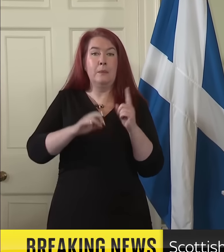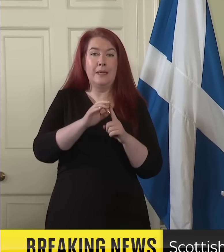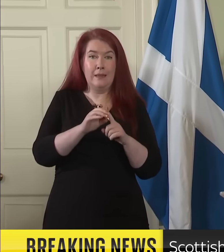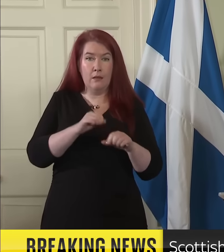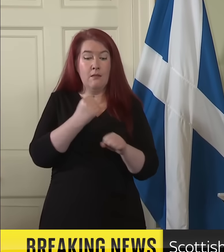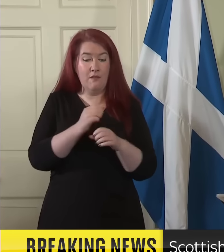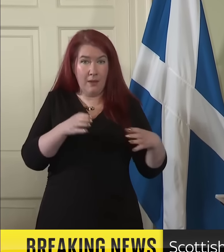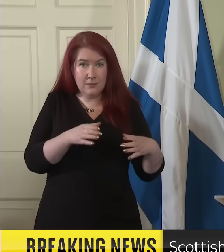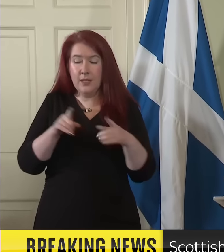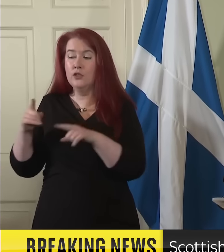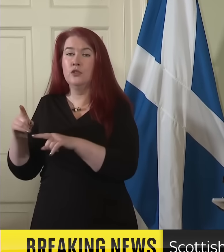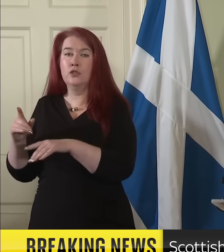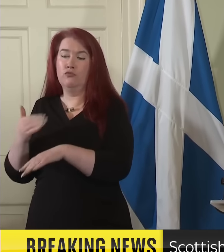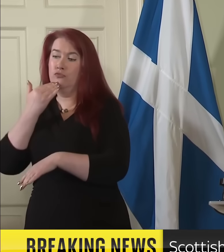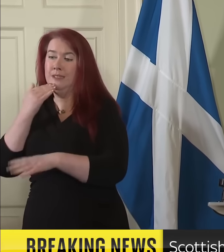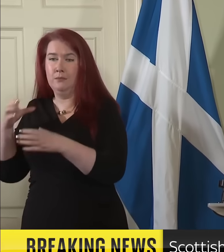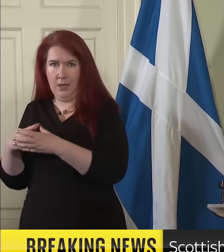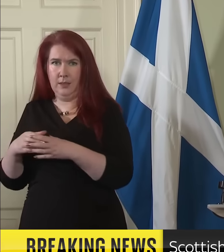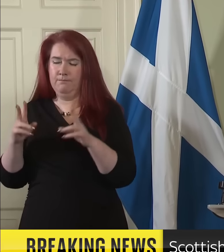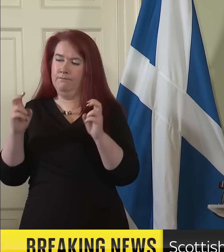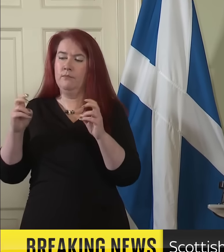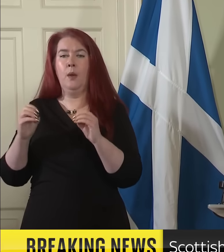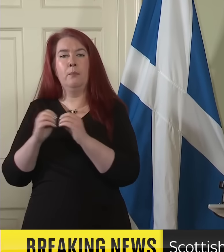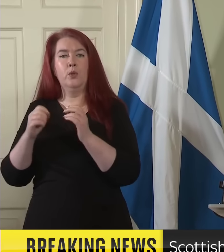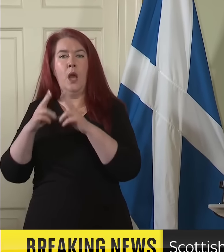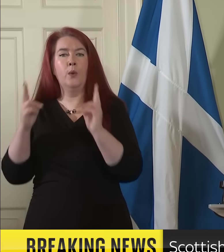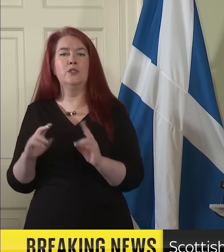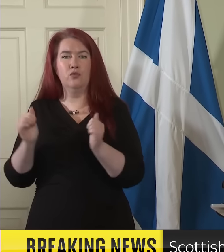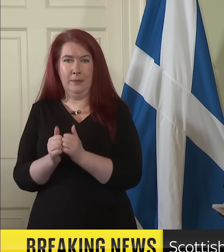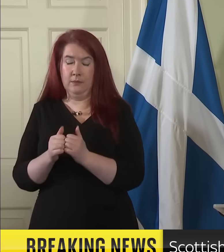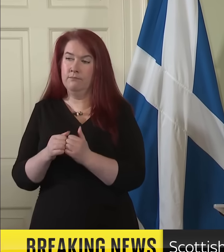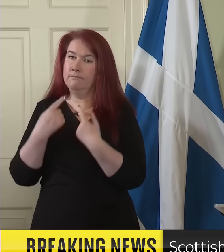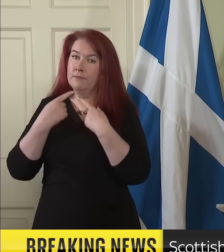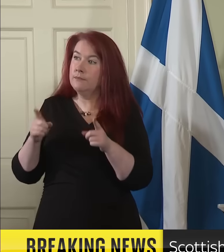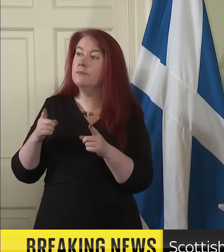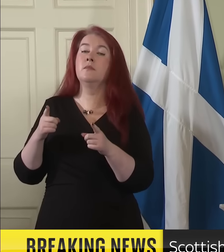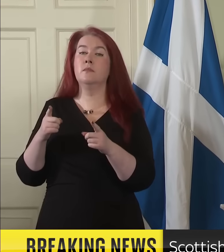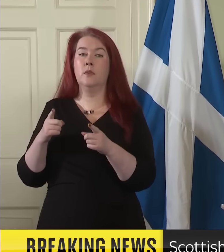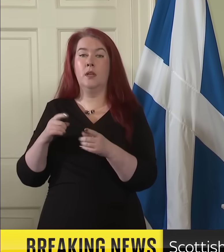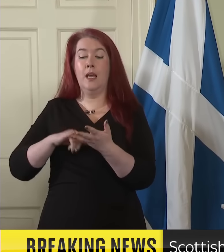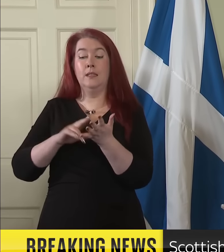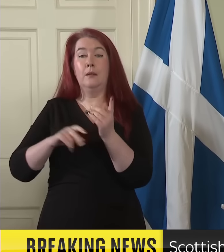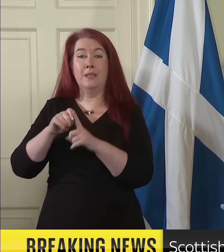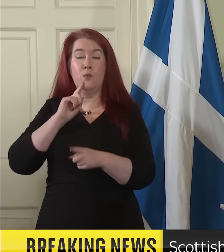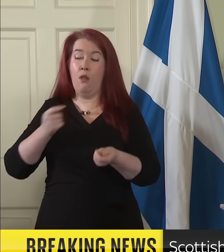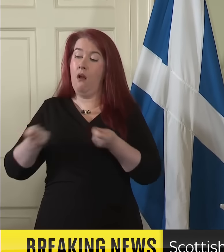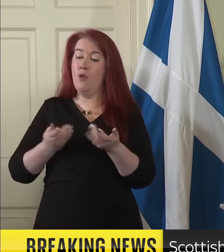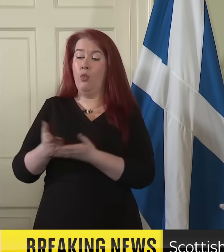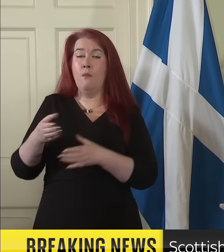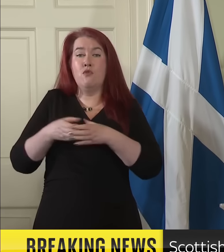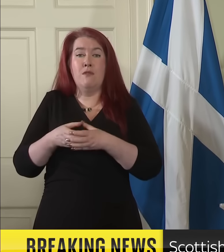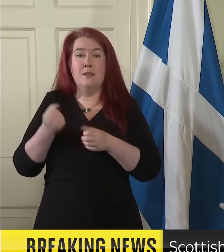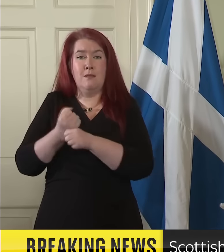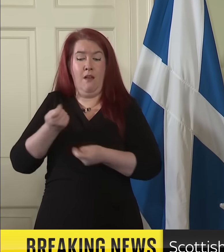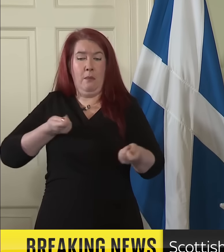and the Greens, the Butte House Agreement, and that the SNP would seek to govern as a minority government. I made that